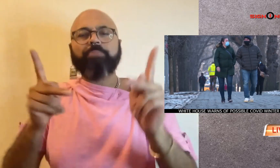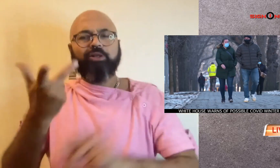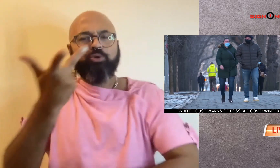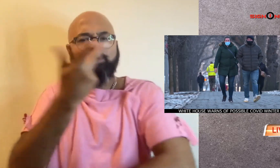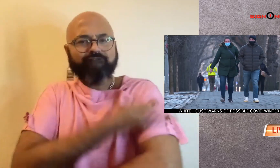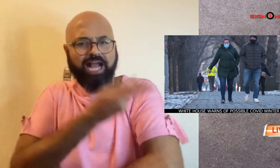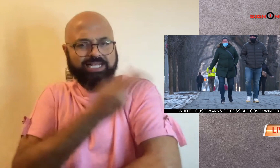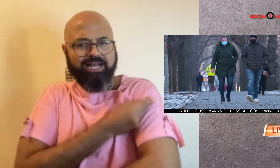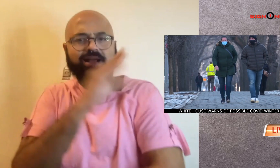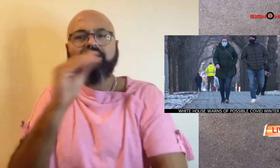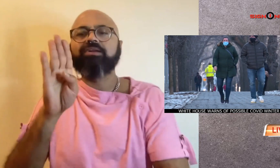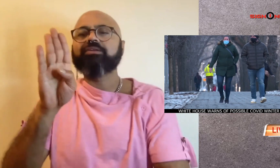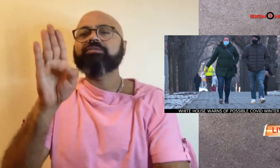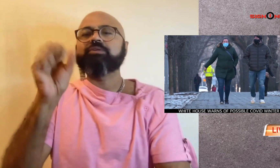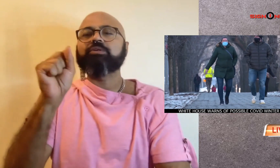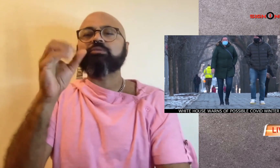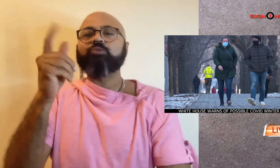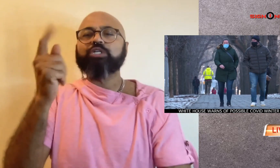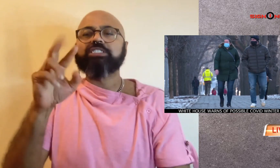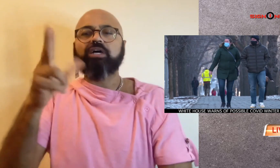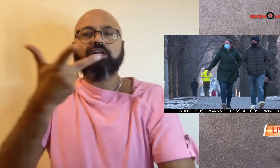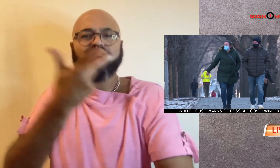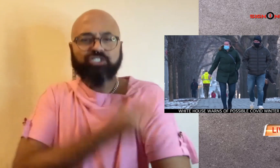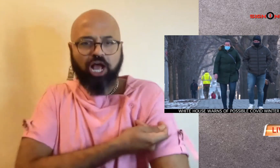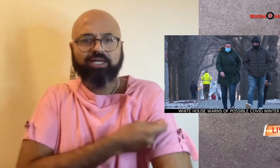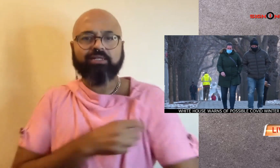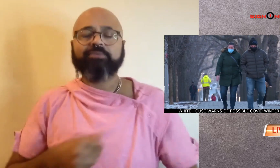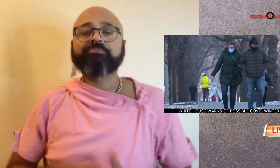and encouraging people to get vaccinated and booster shots.